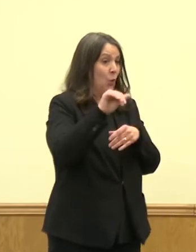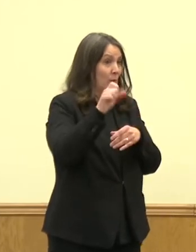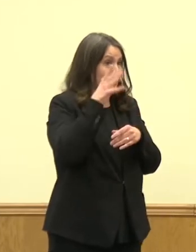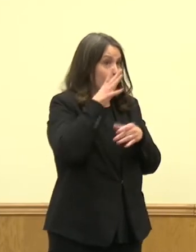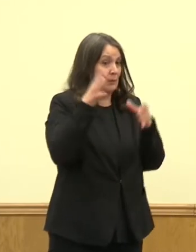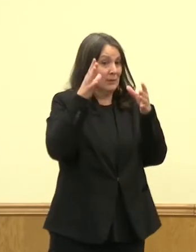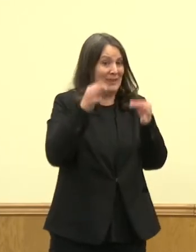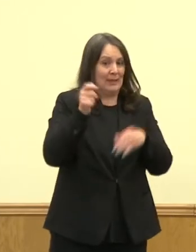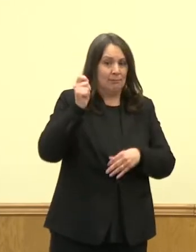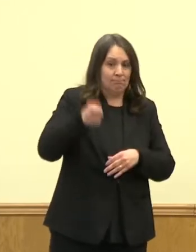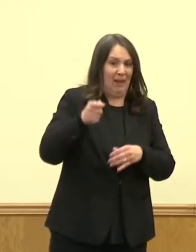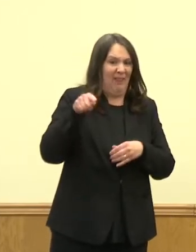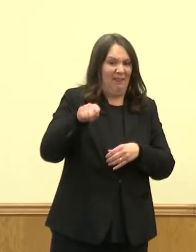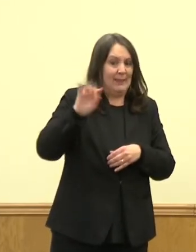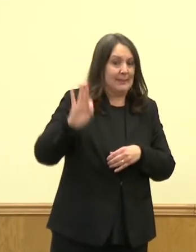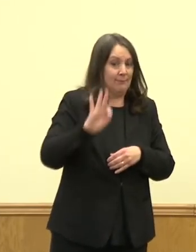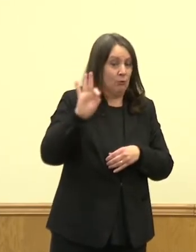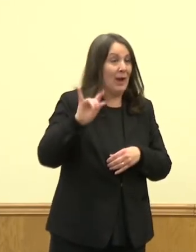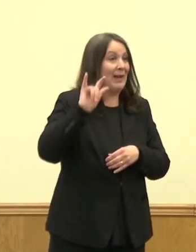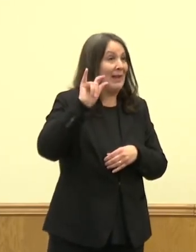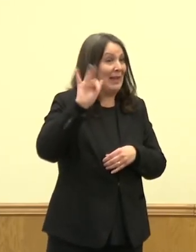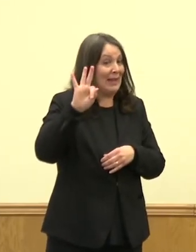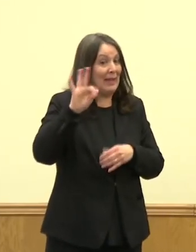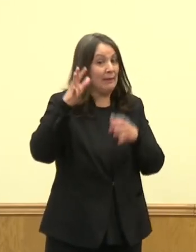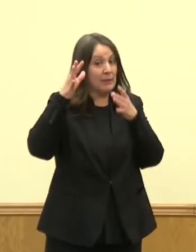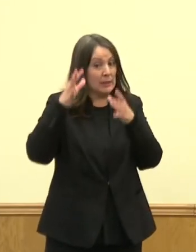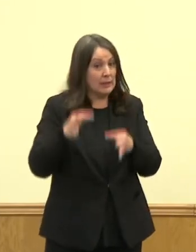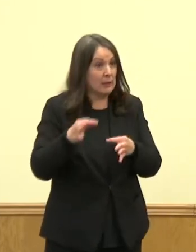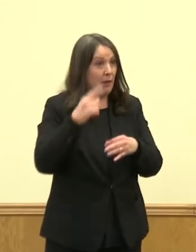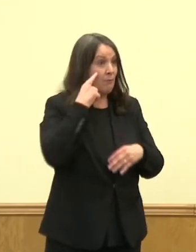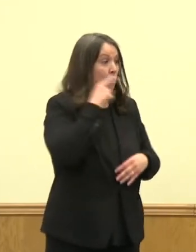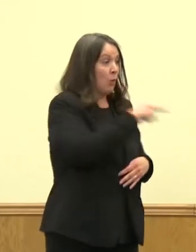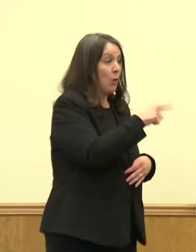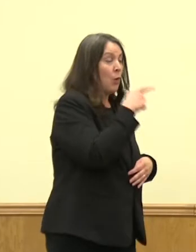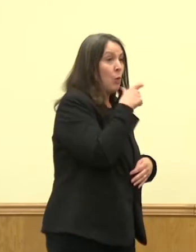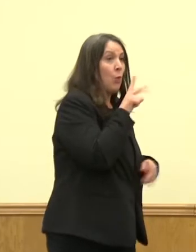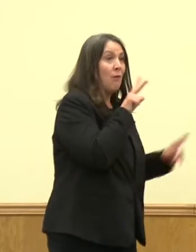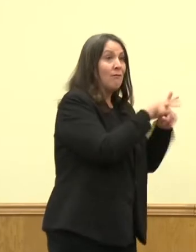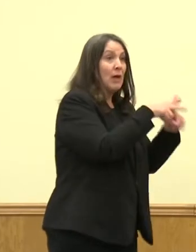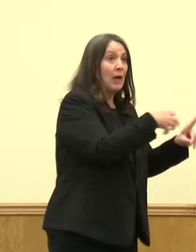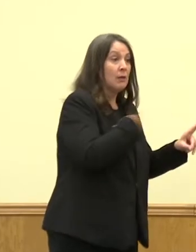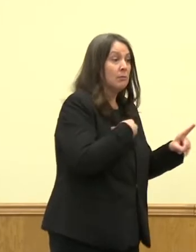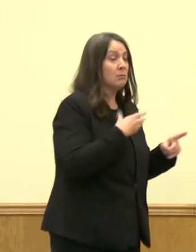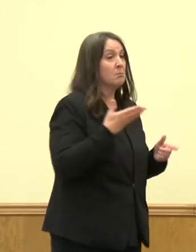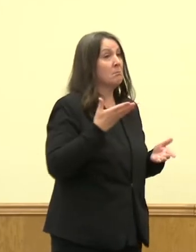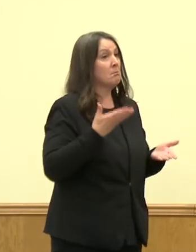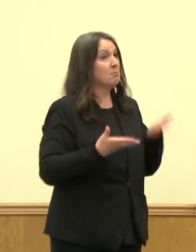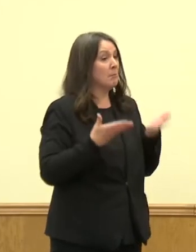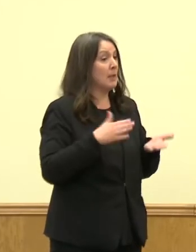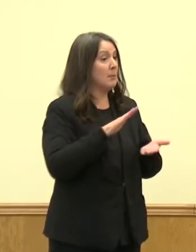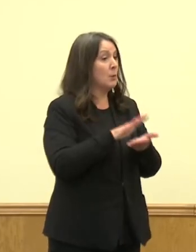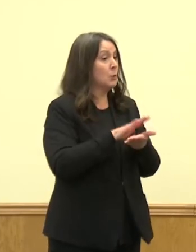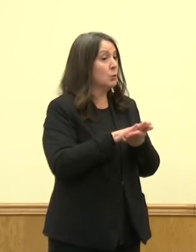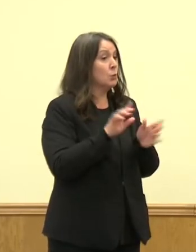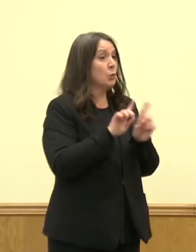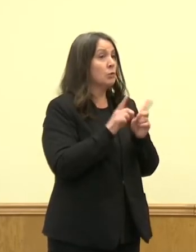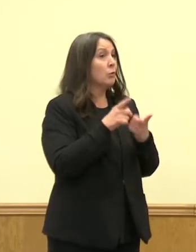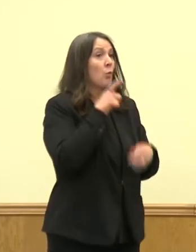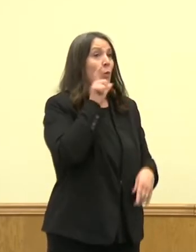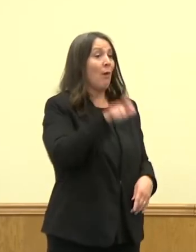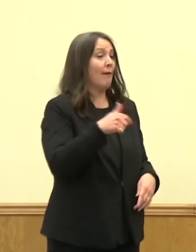and if it should rule in favor of the plaintiffs that we in some school districts may not have to respond to the mask mandate.